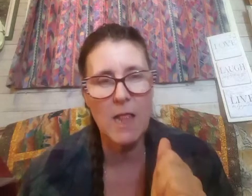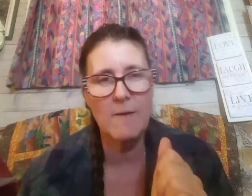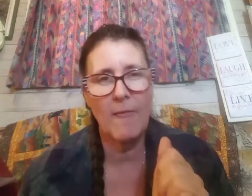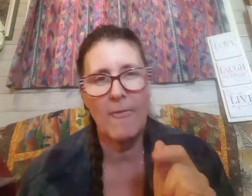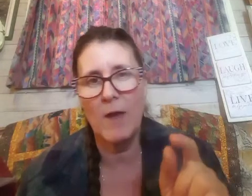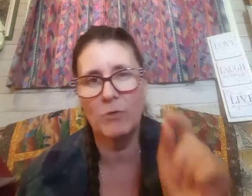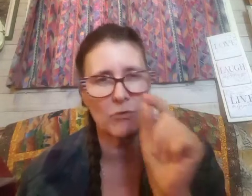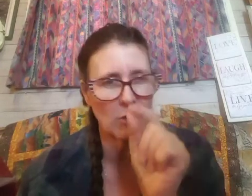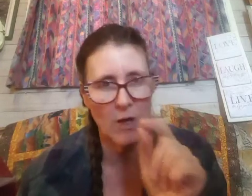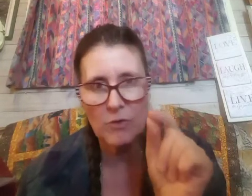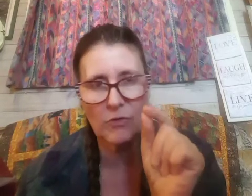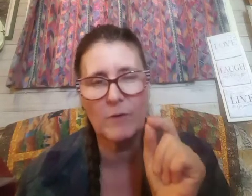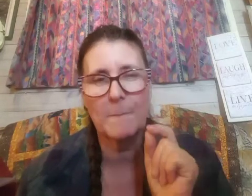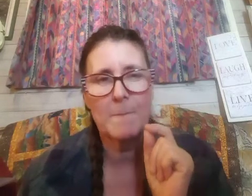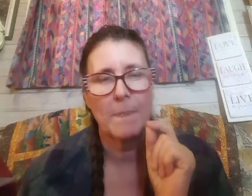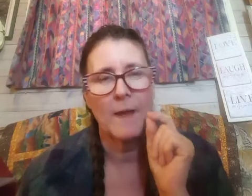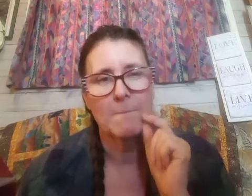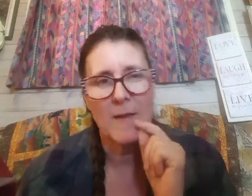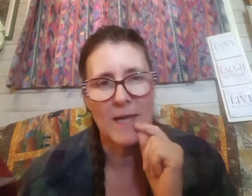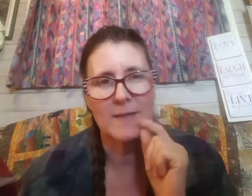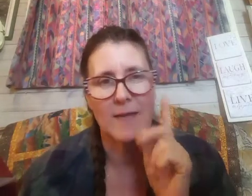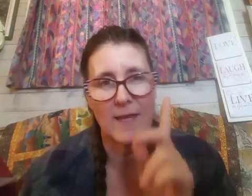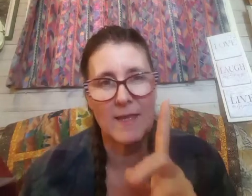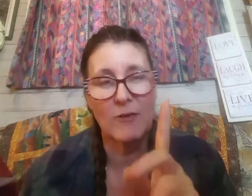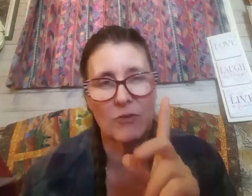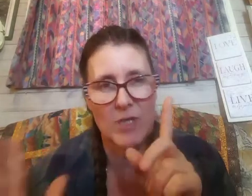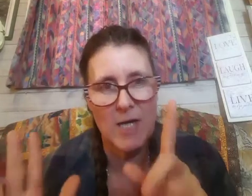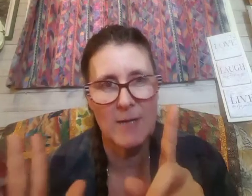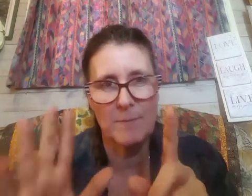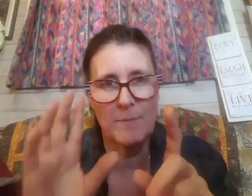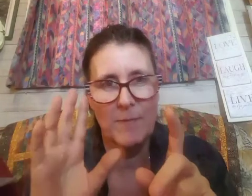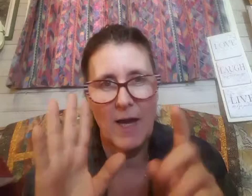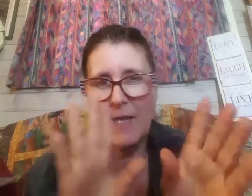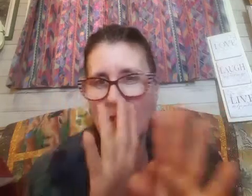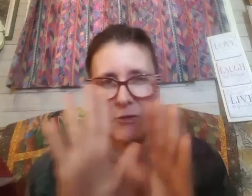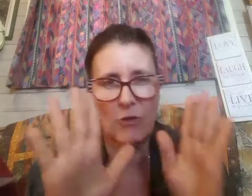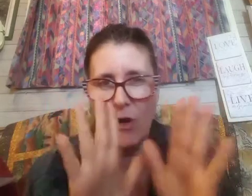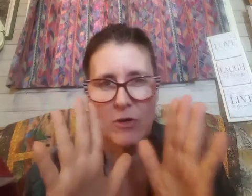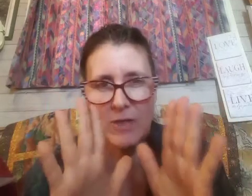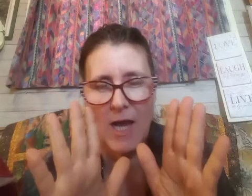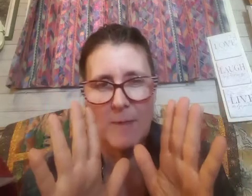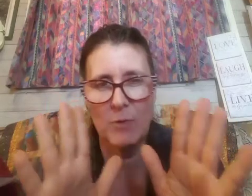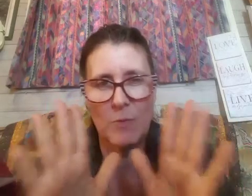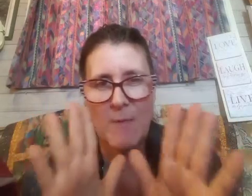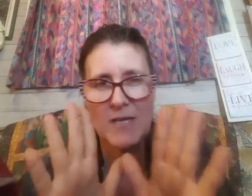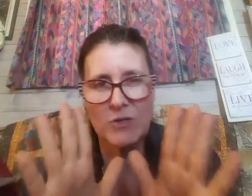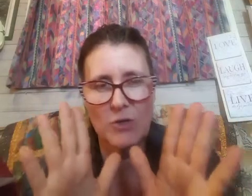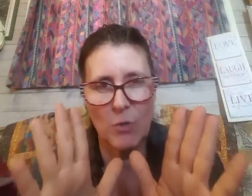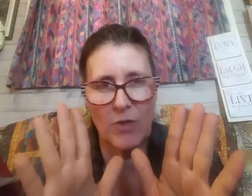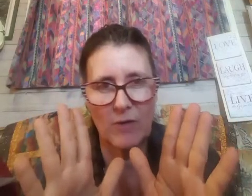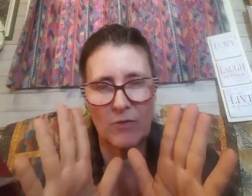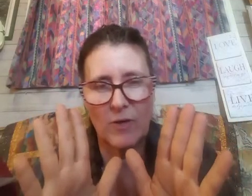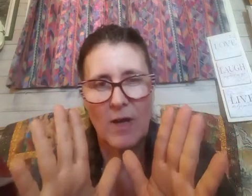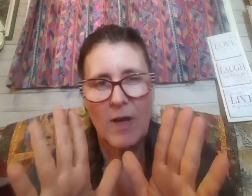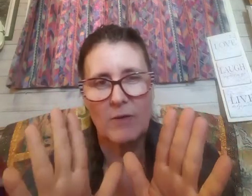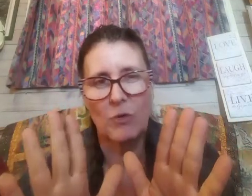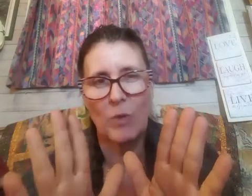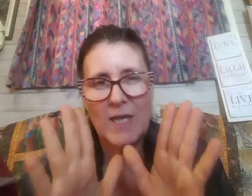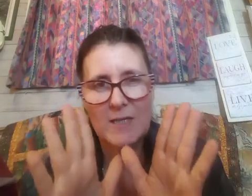i was close and i think it's time i think it's all time and we're meant to know this so we can